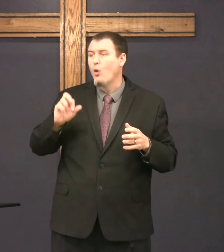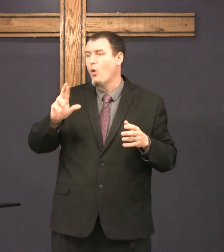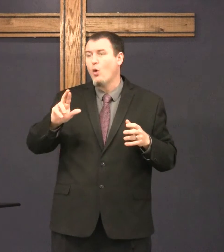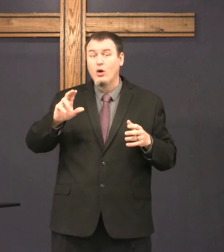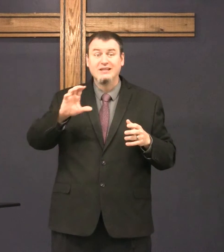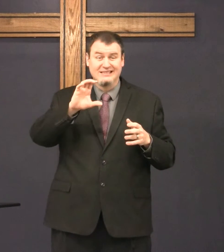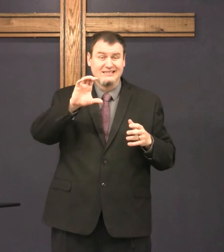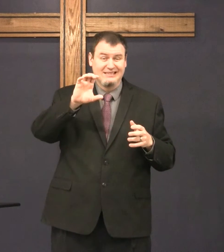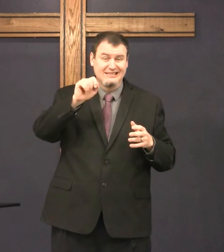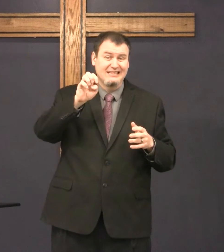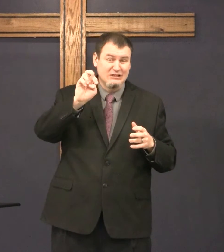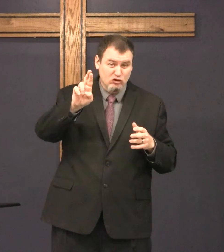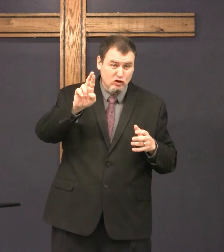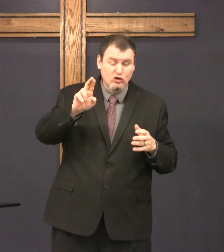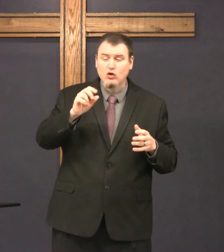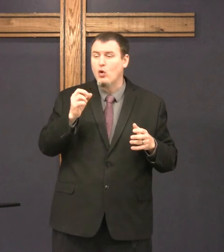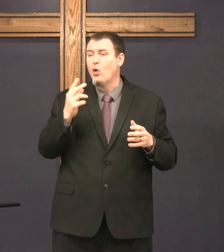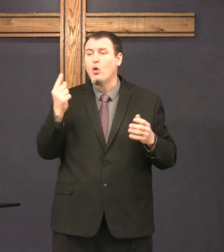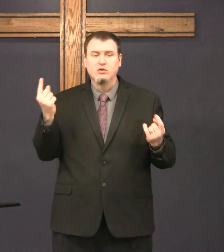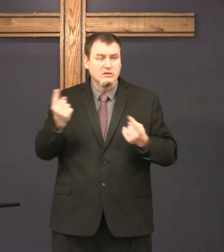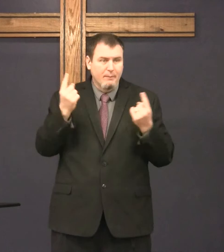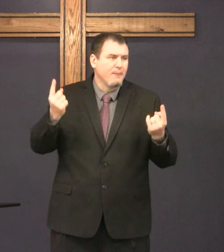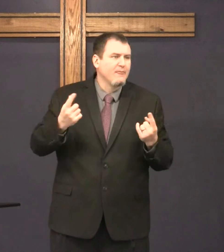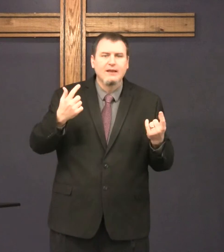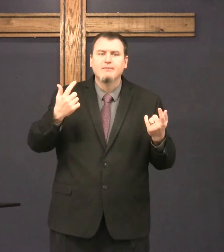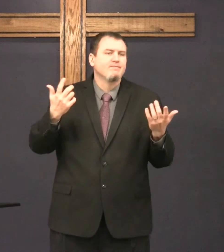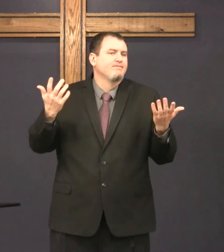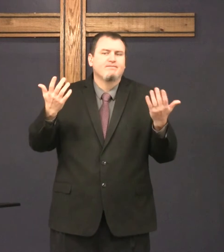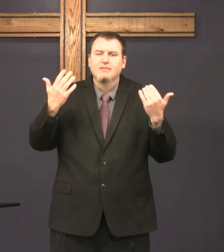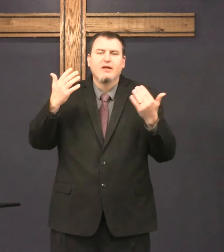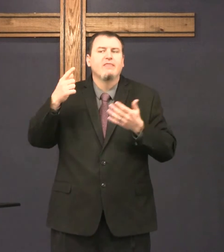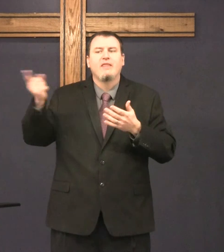like the king the emperor or something.